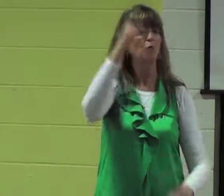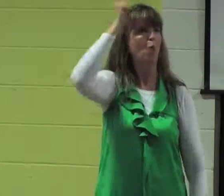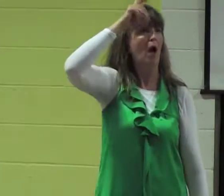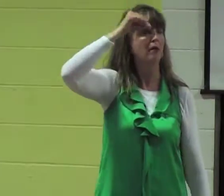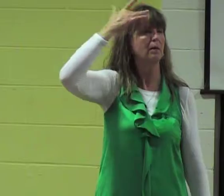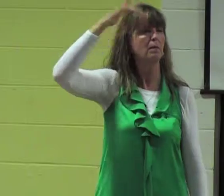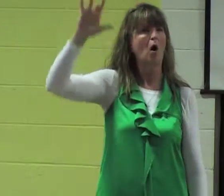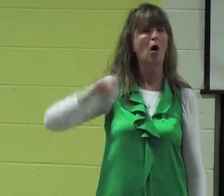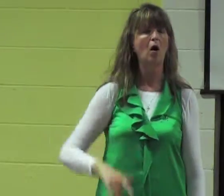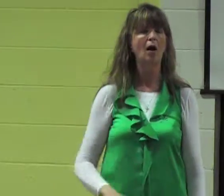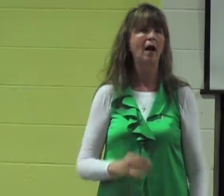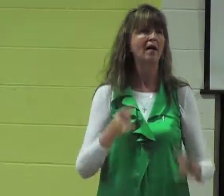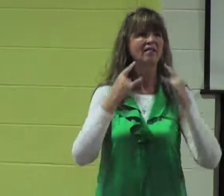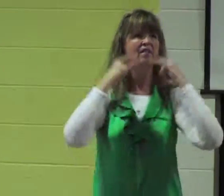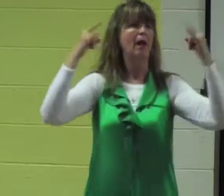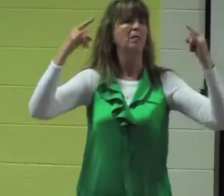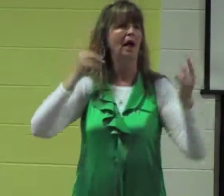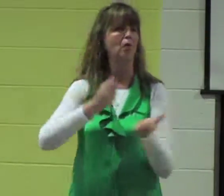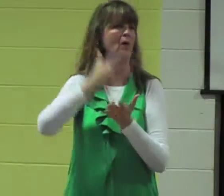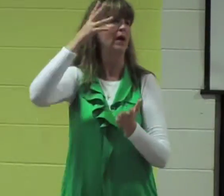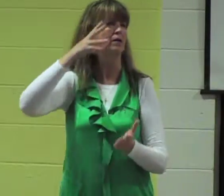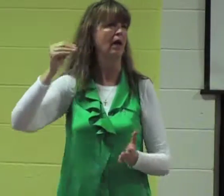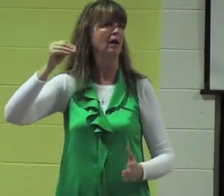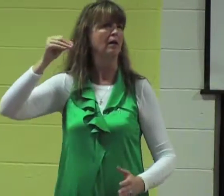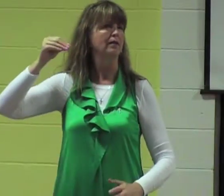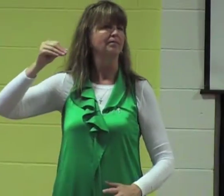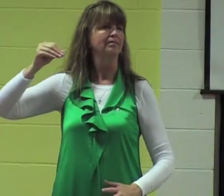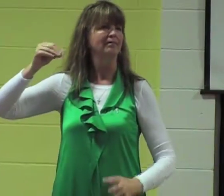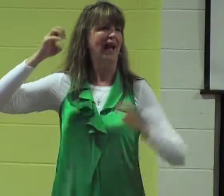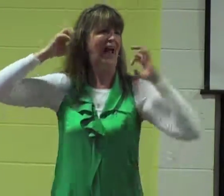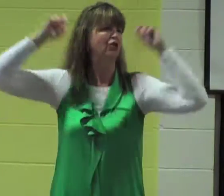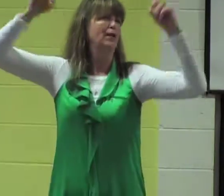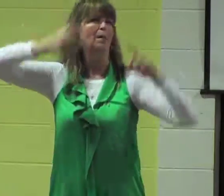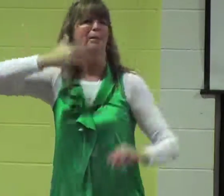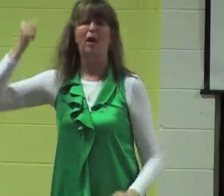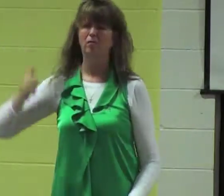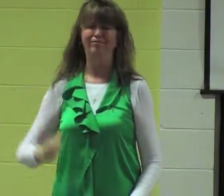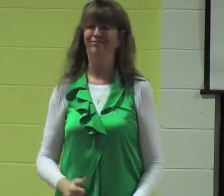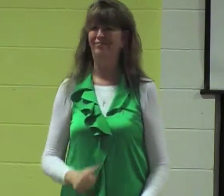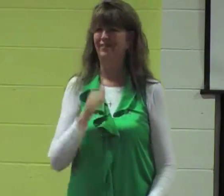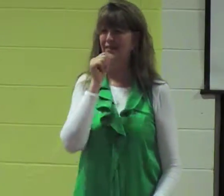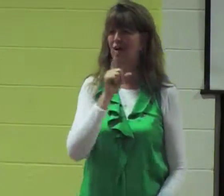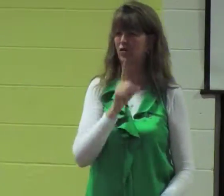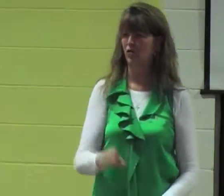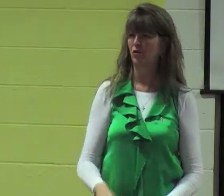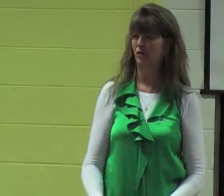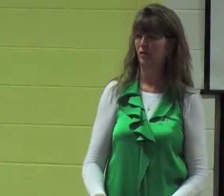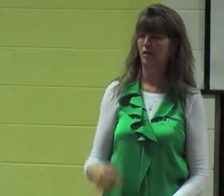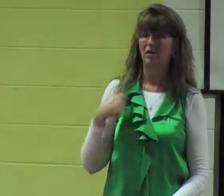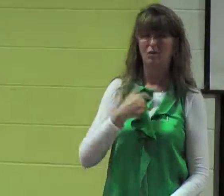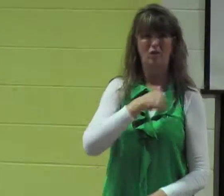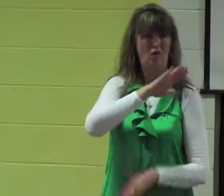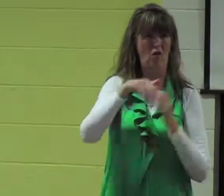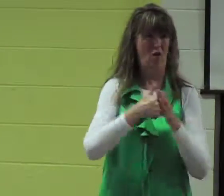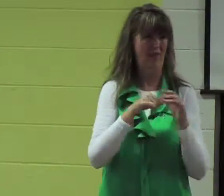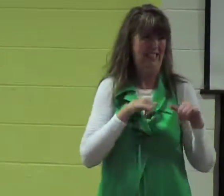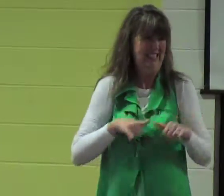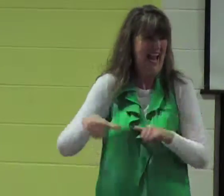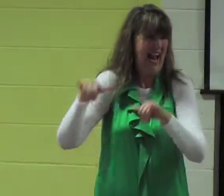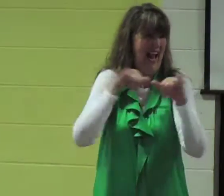if if you believe the famous story the Jesus story or not believe it